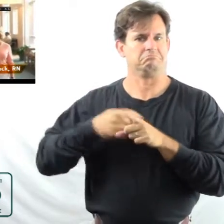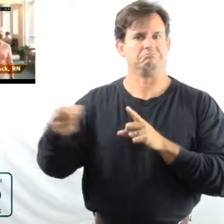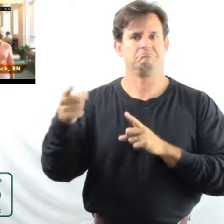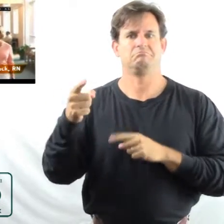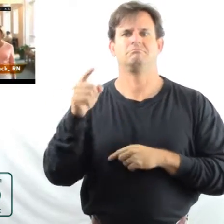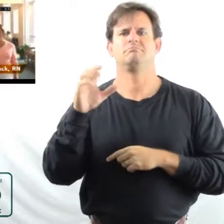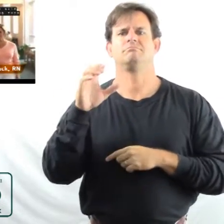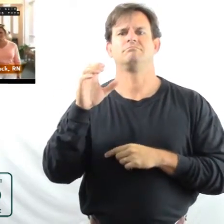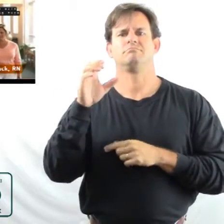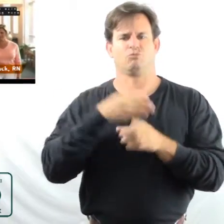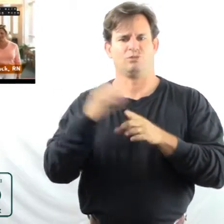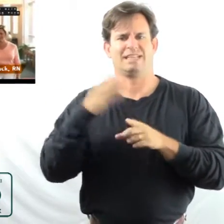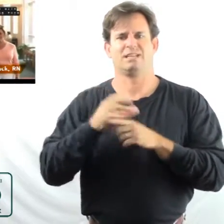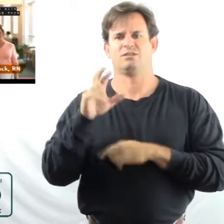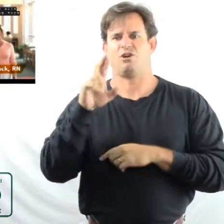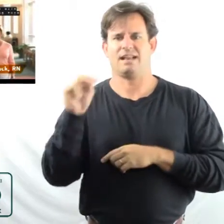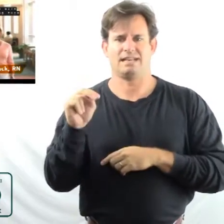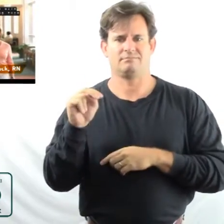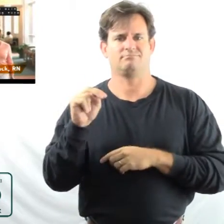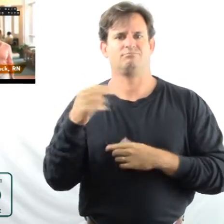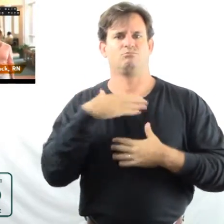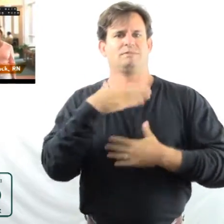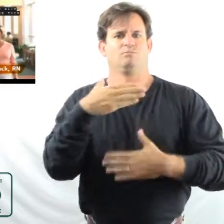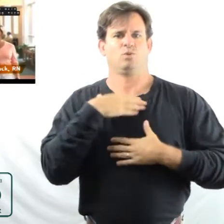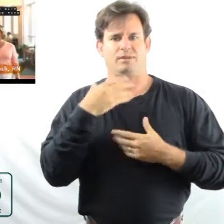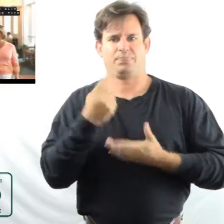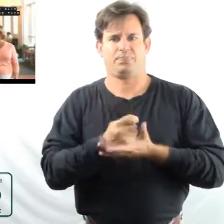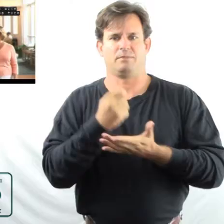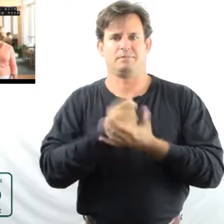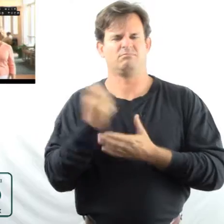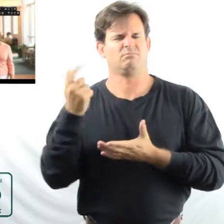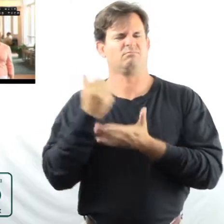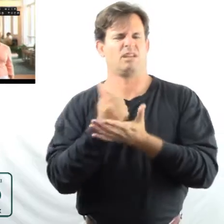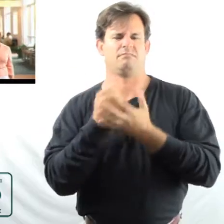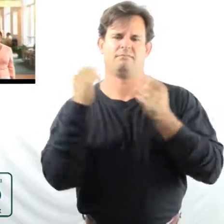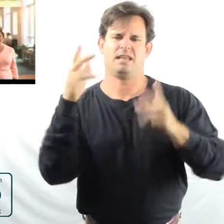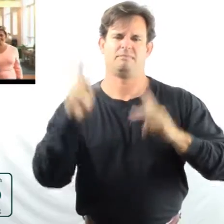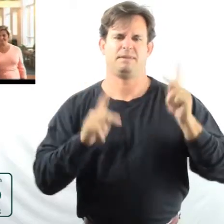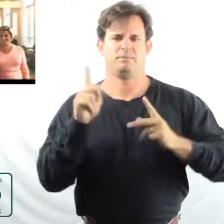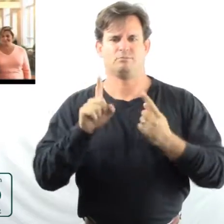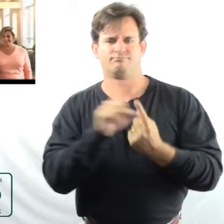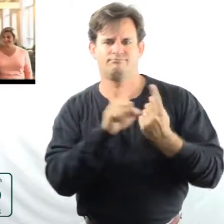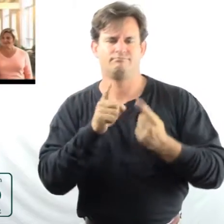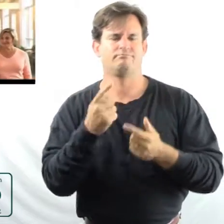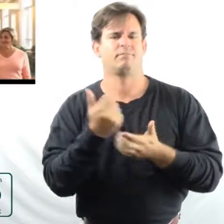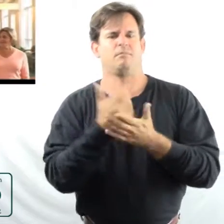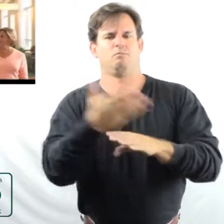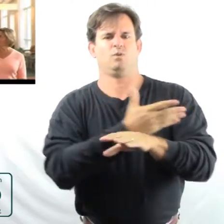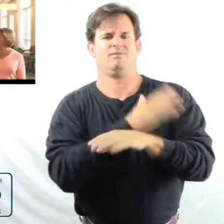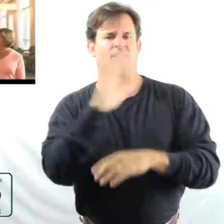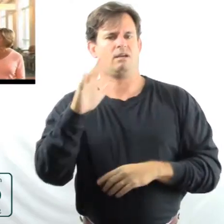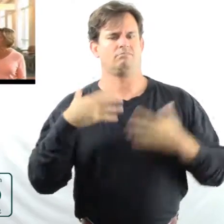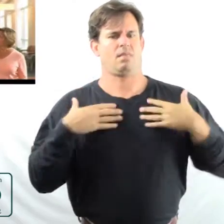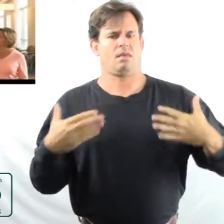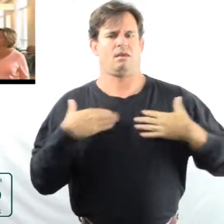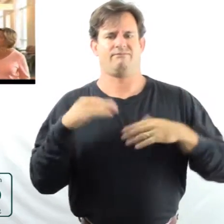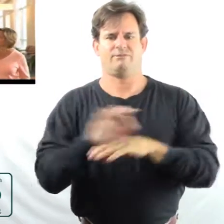respiratory therapist, she has worked with many, many people, helping them to improve their lung function. And, it just so happens,